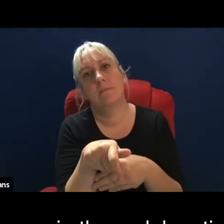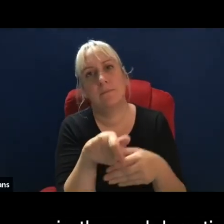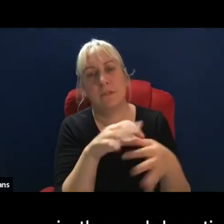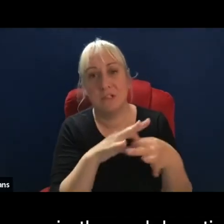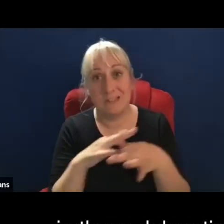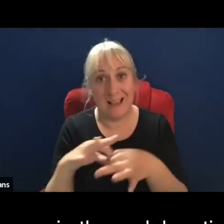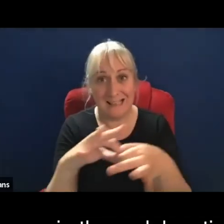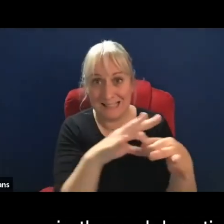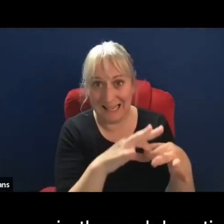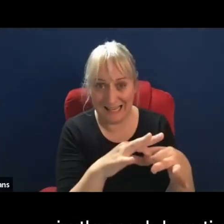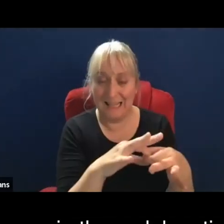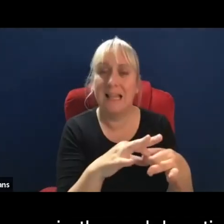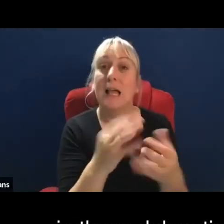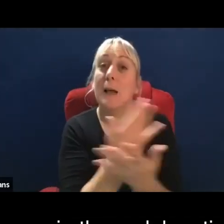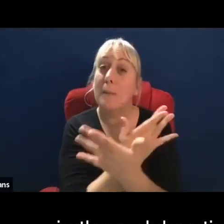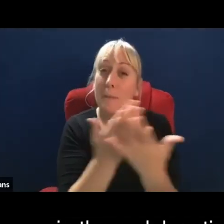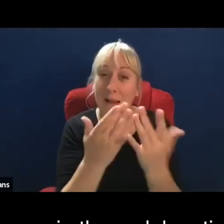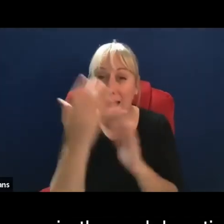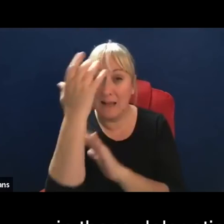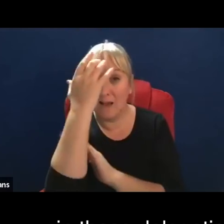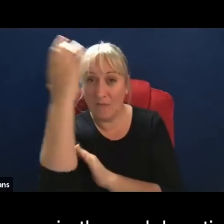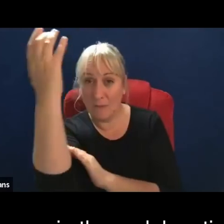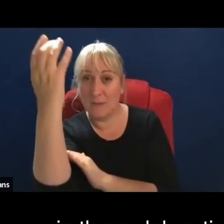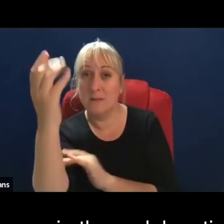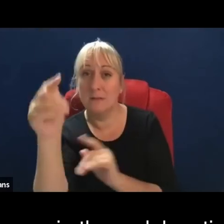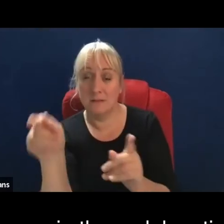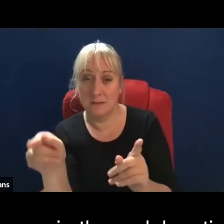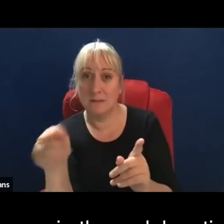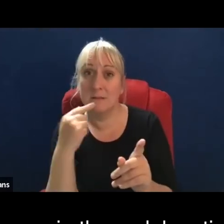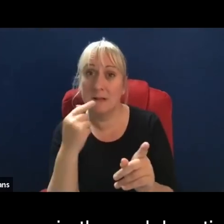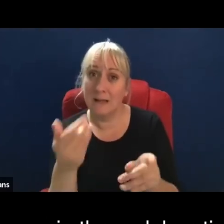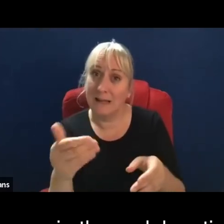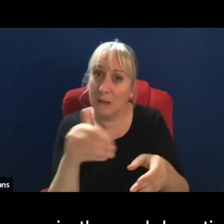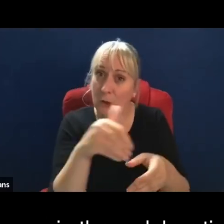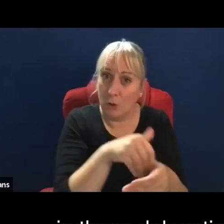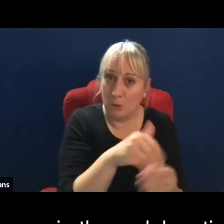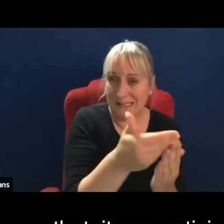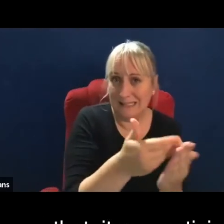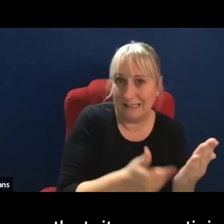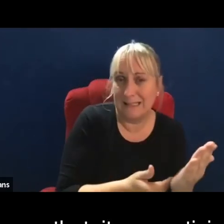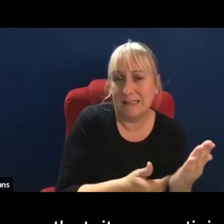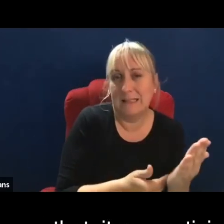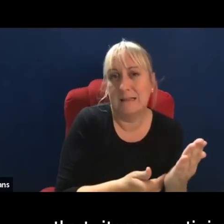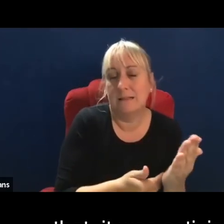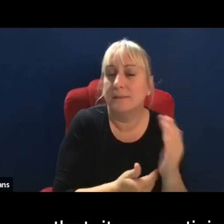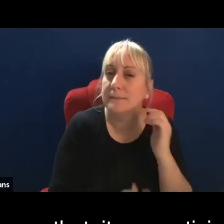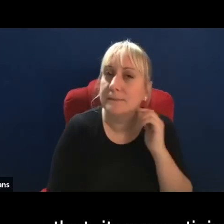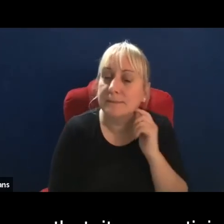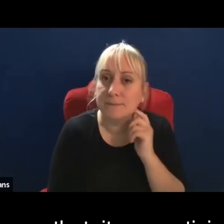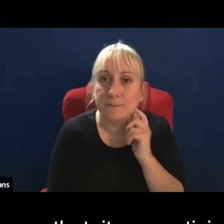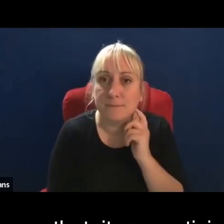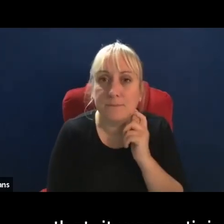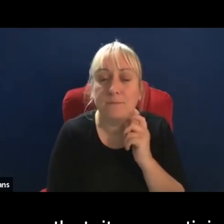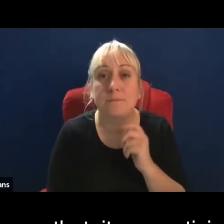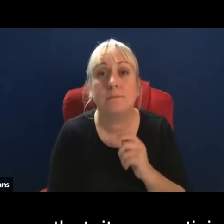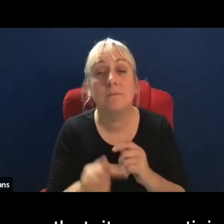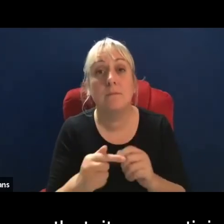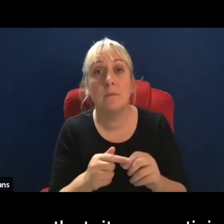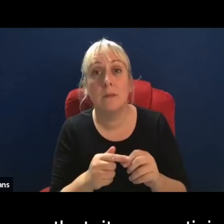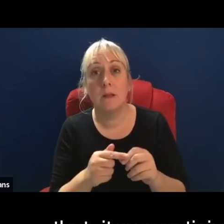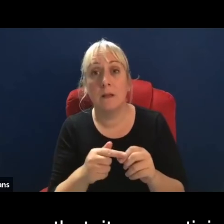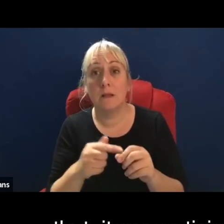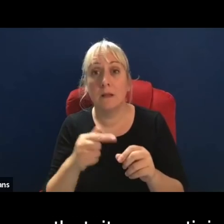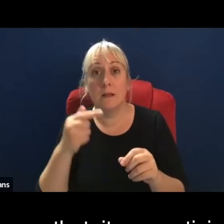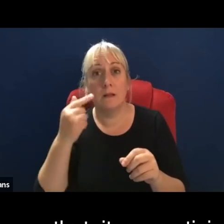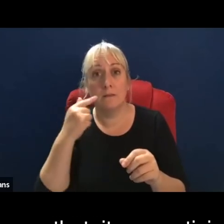discussions, included disabled people in those delegations. And it was the leading on from that, it